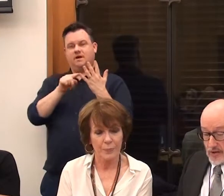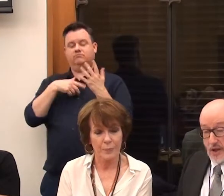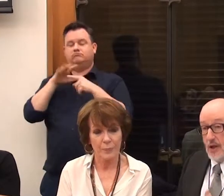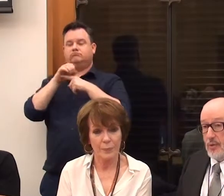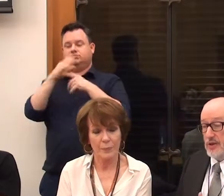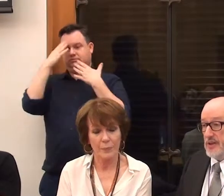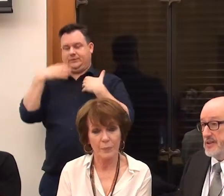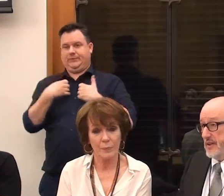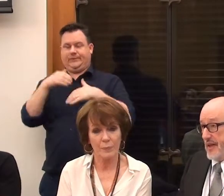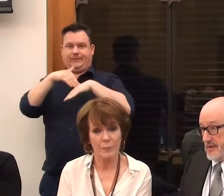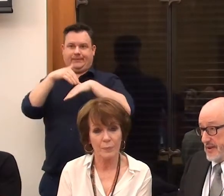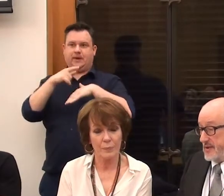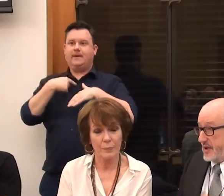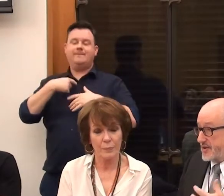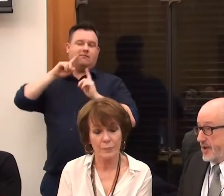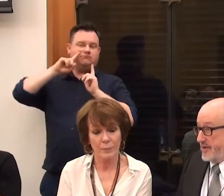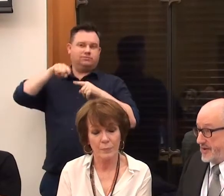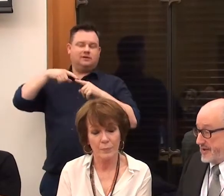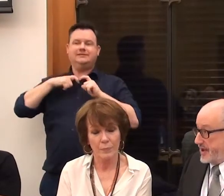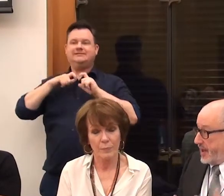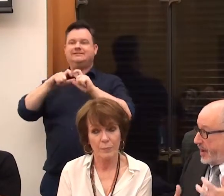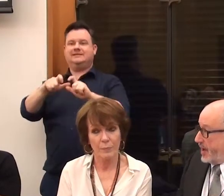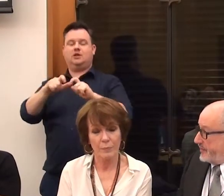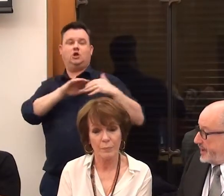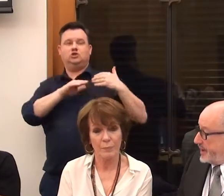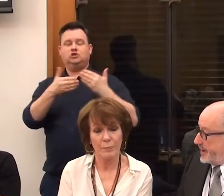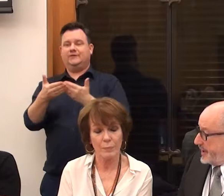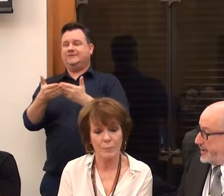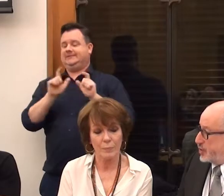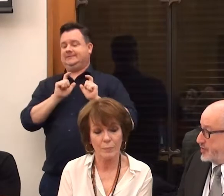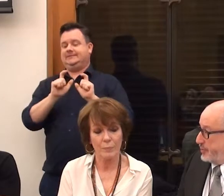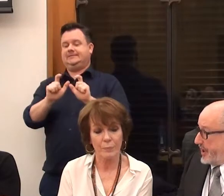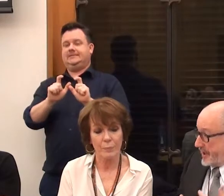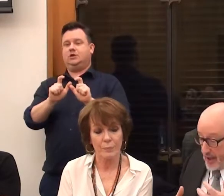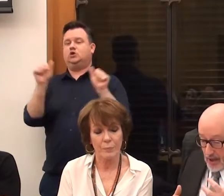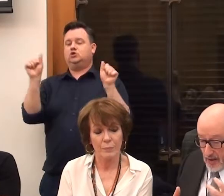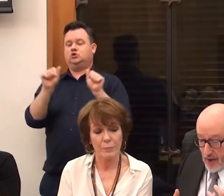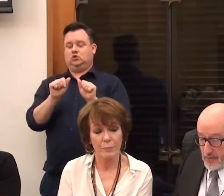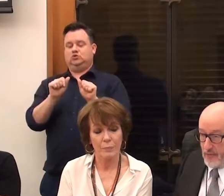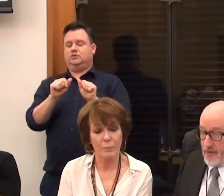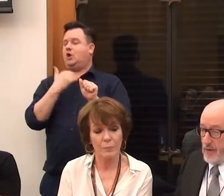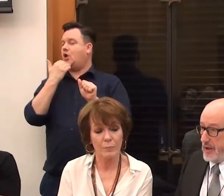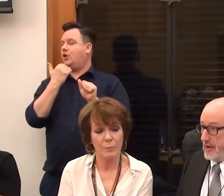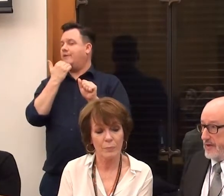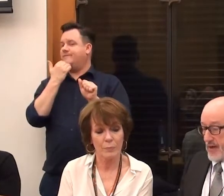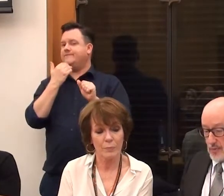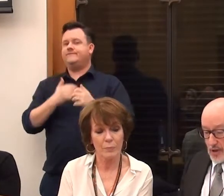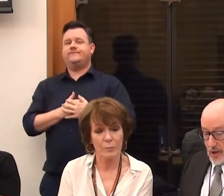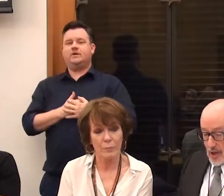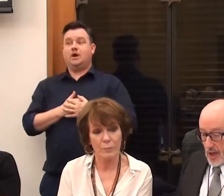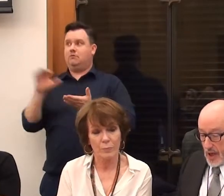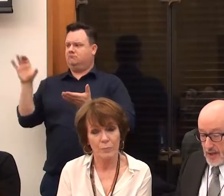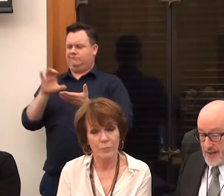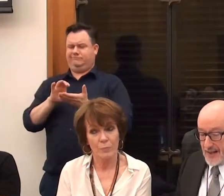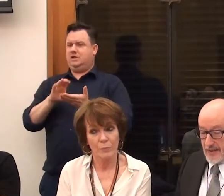many of us, prejudice still exists. Services are in short supply. Very little investment.